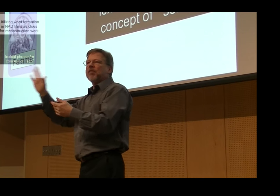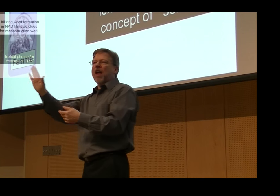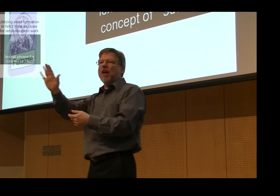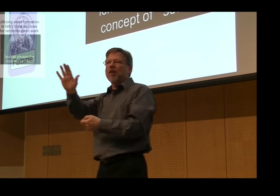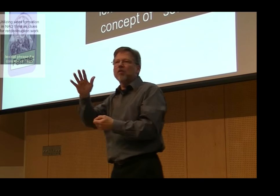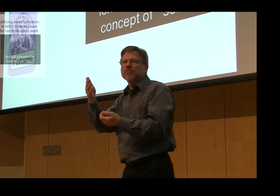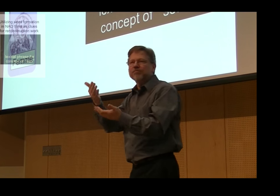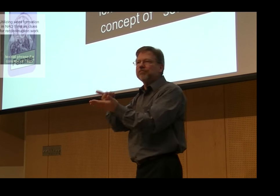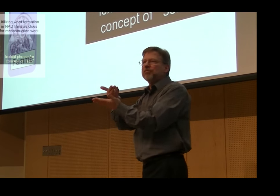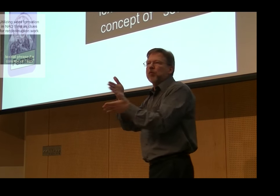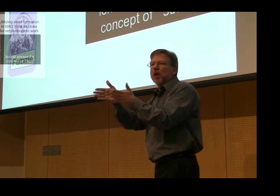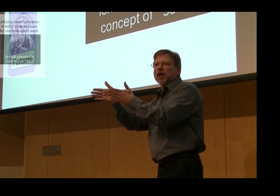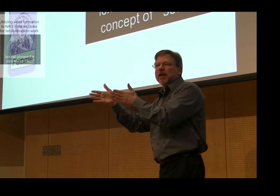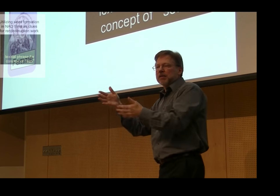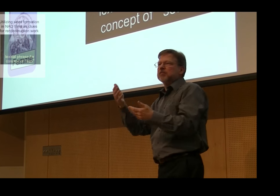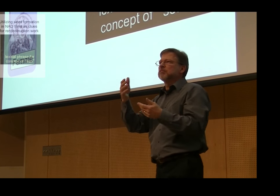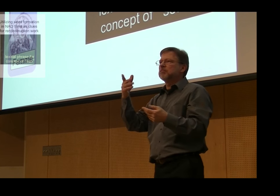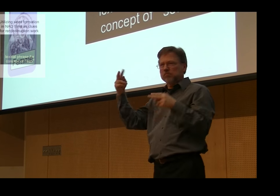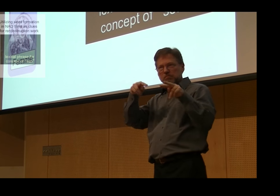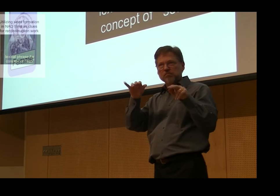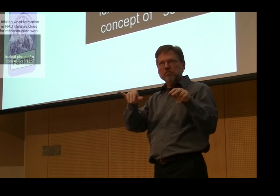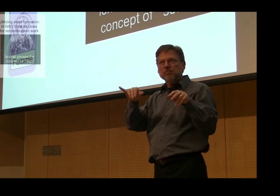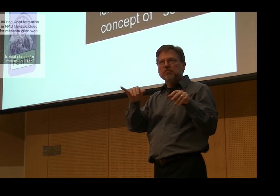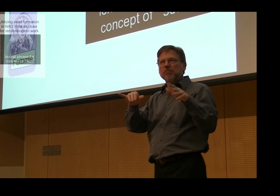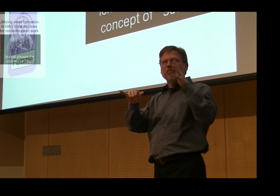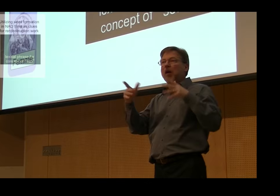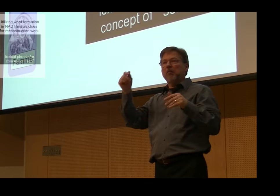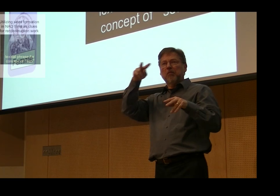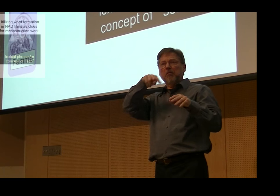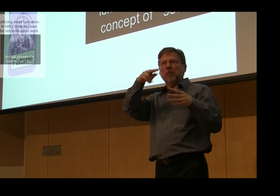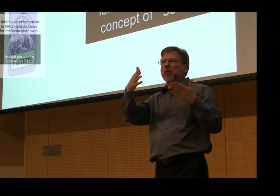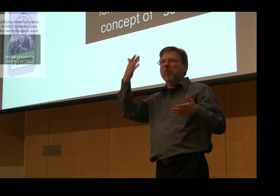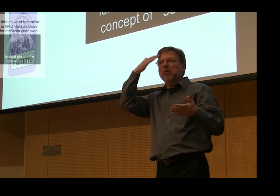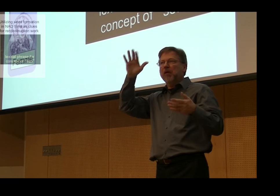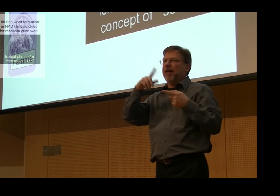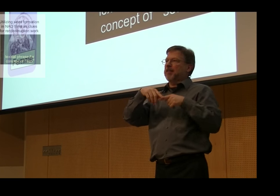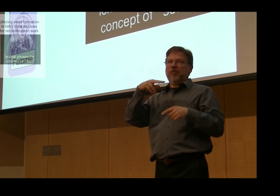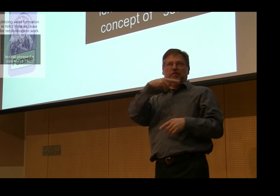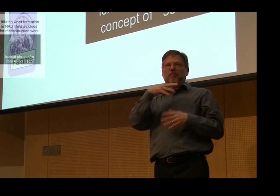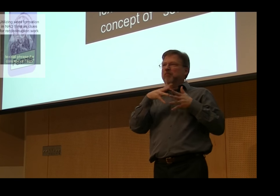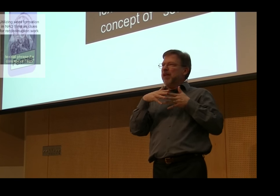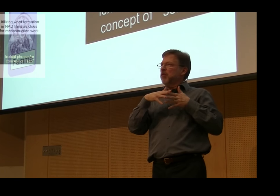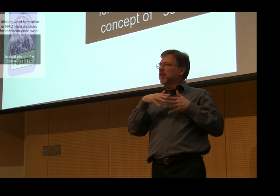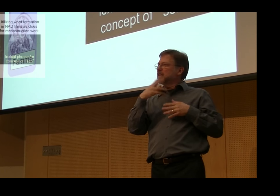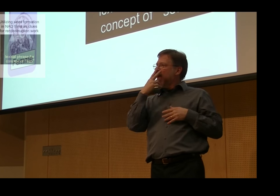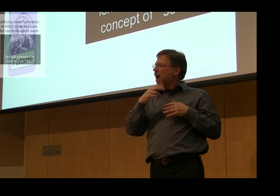going underground had to be reinvented, and they developed new ways of producing these concepts.